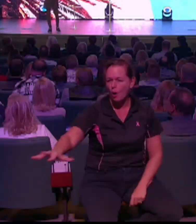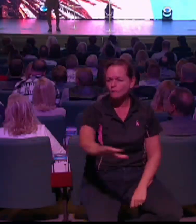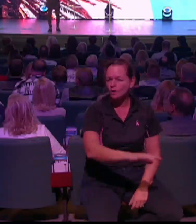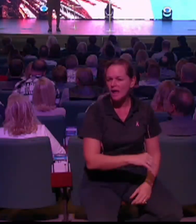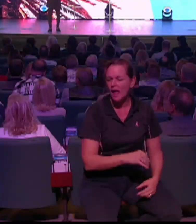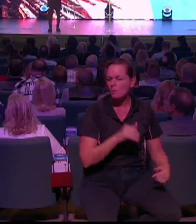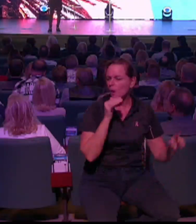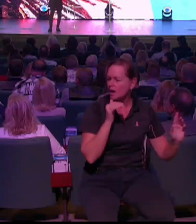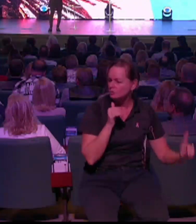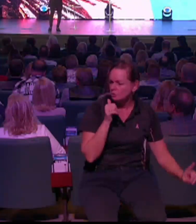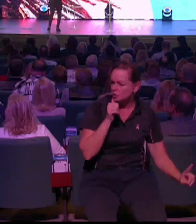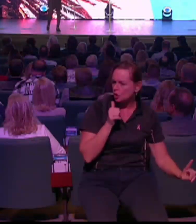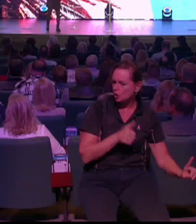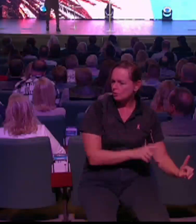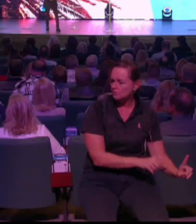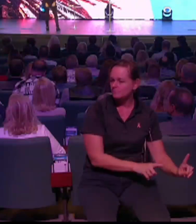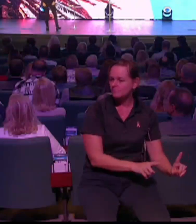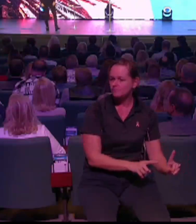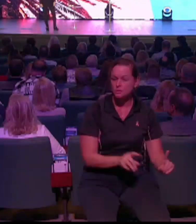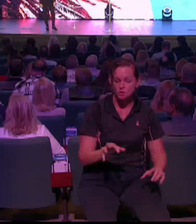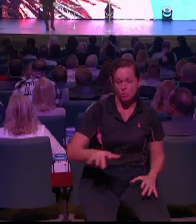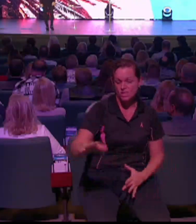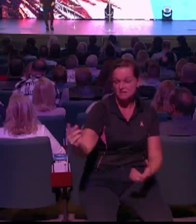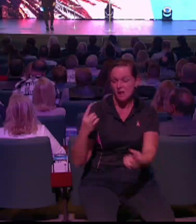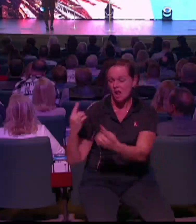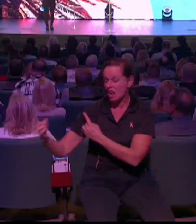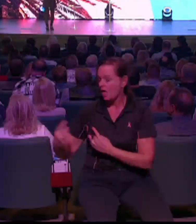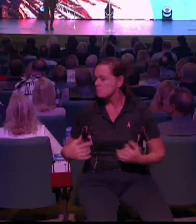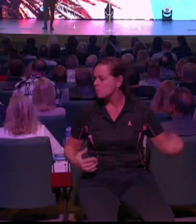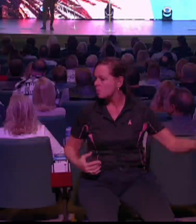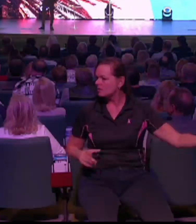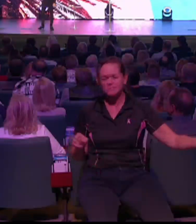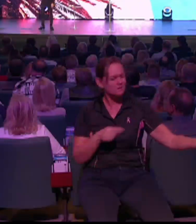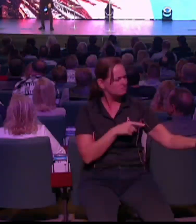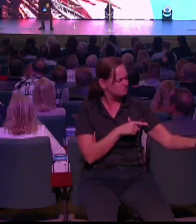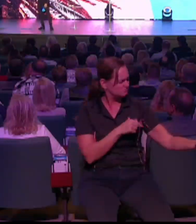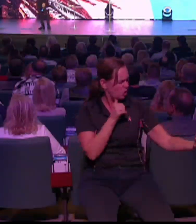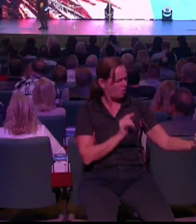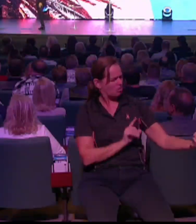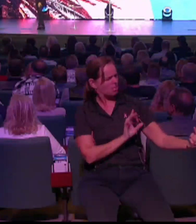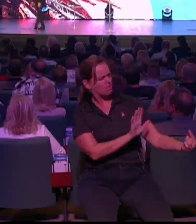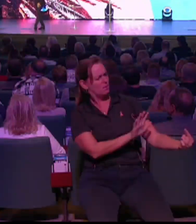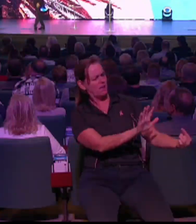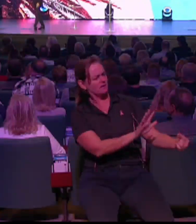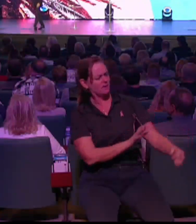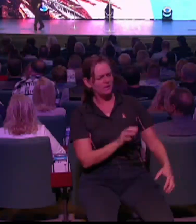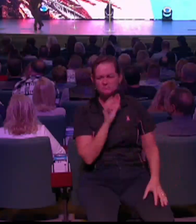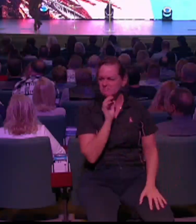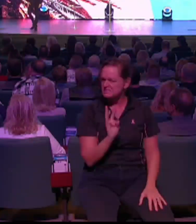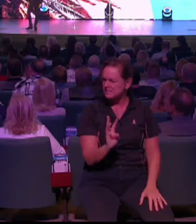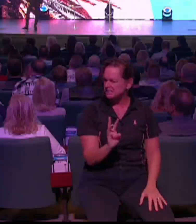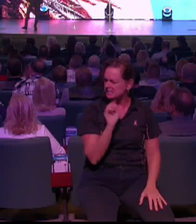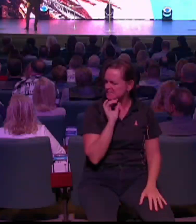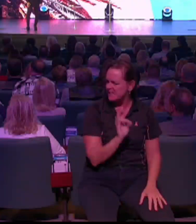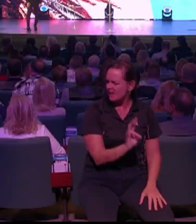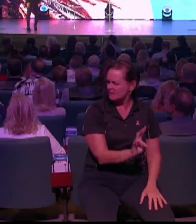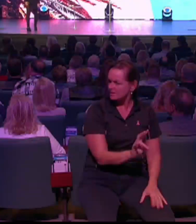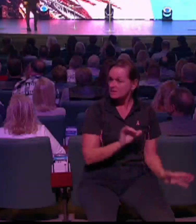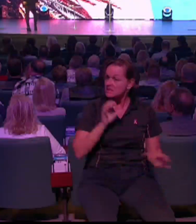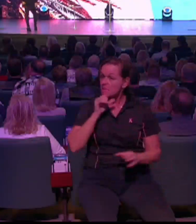that just kind of hung back. She just kind of hung back. She's about six or seven years of age, same age as my granddaughter, Sophia. And